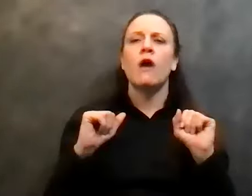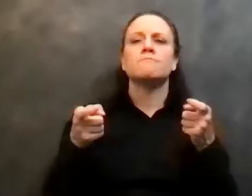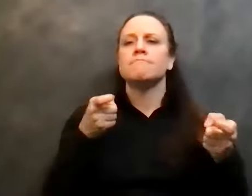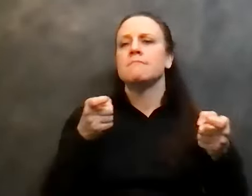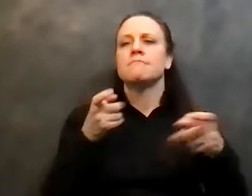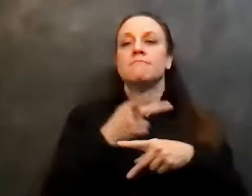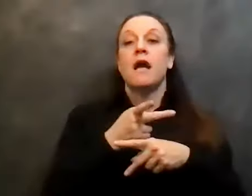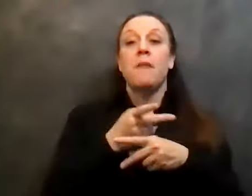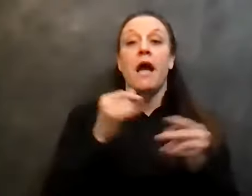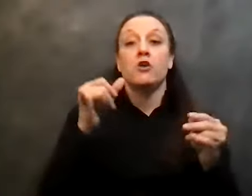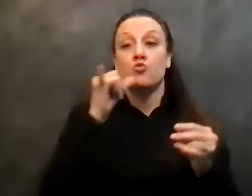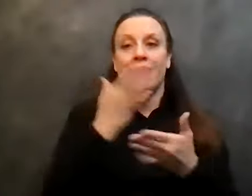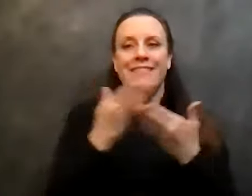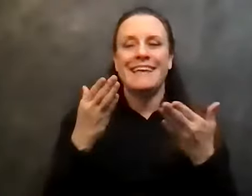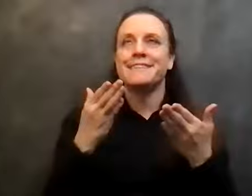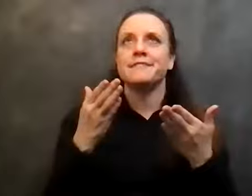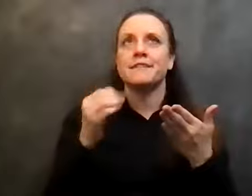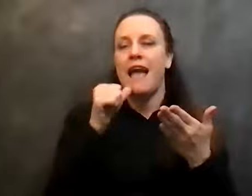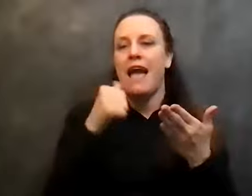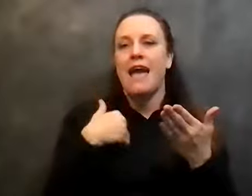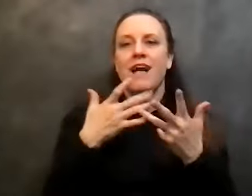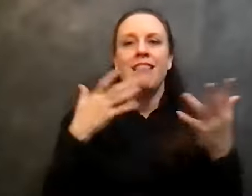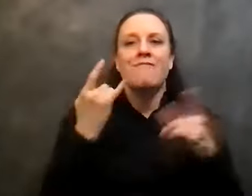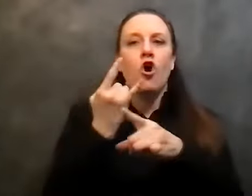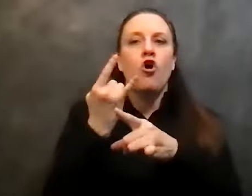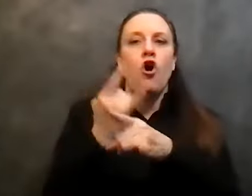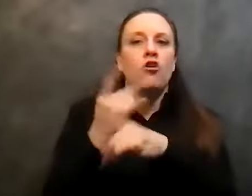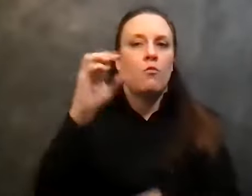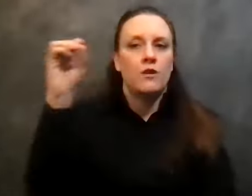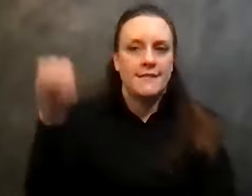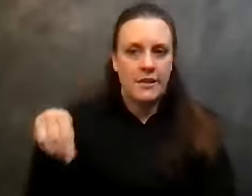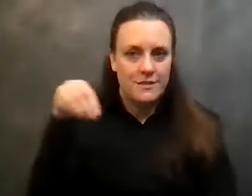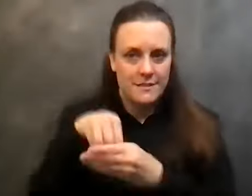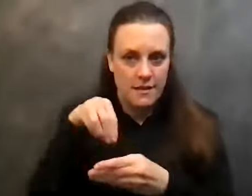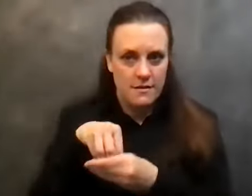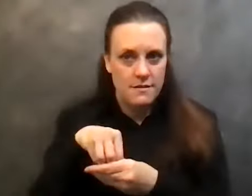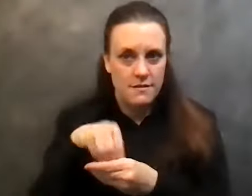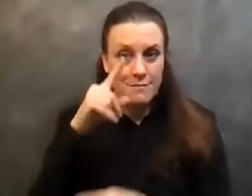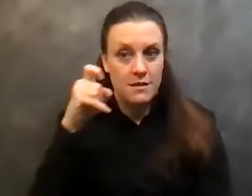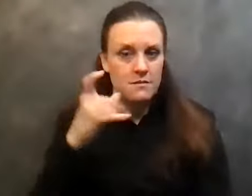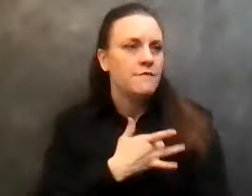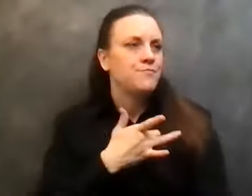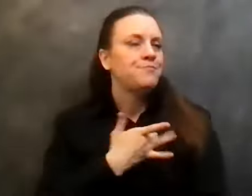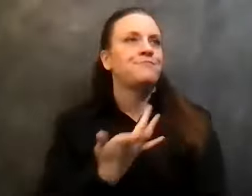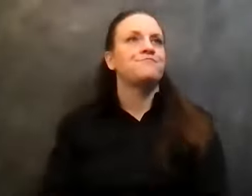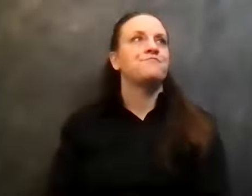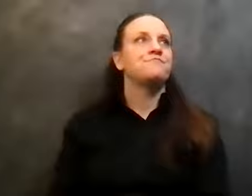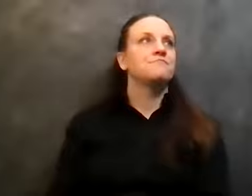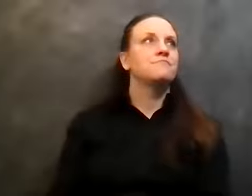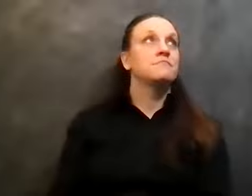drinking things that didn't have a lot of alcohol in it because I found when somebody would hand me a